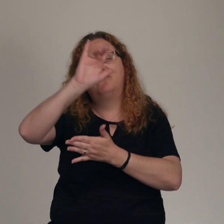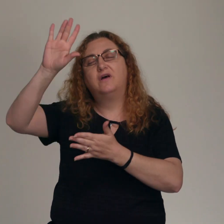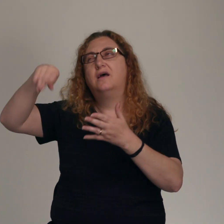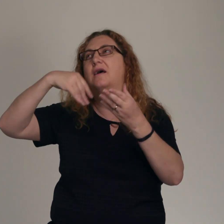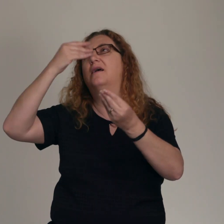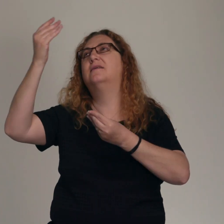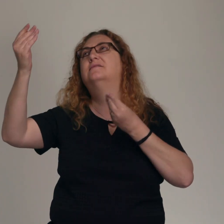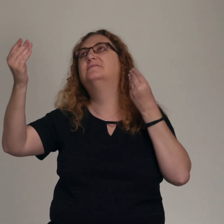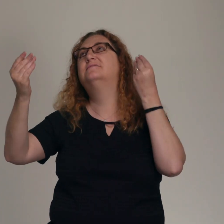glorified